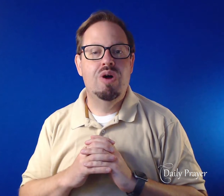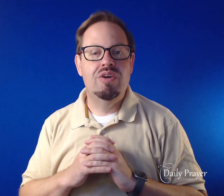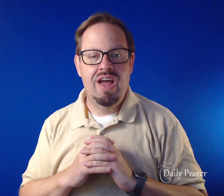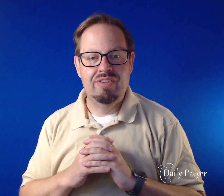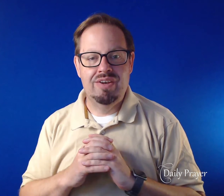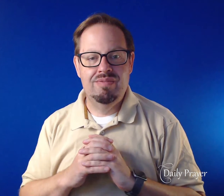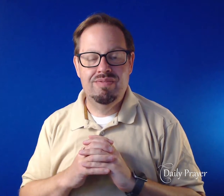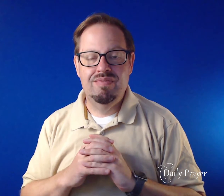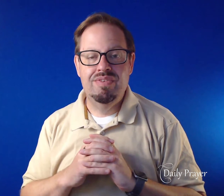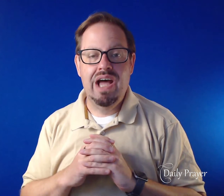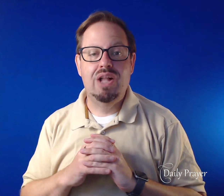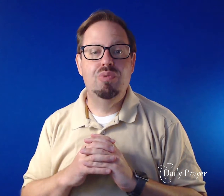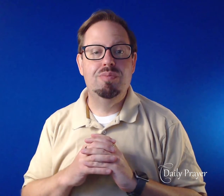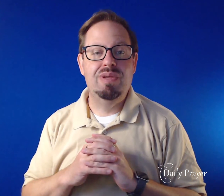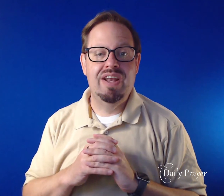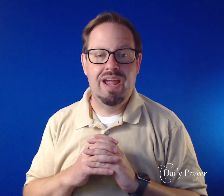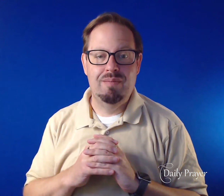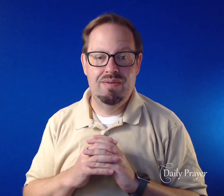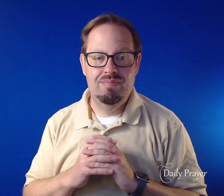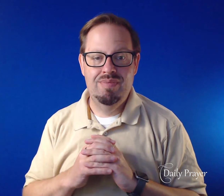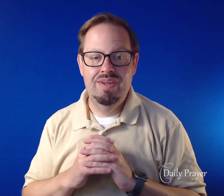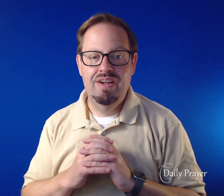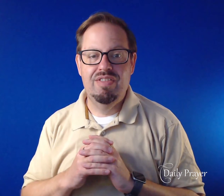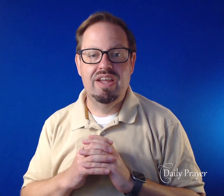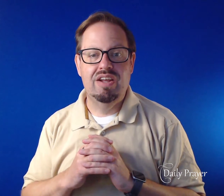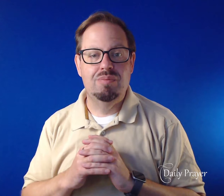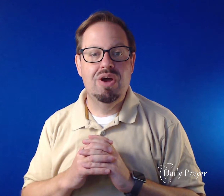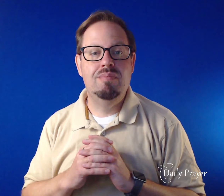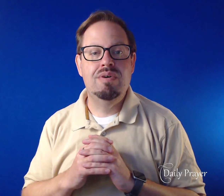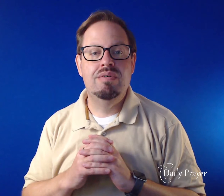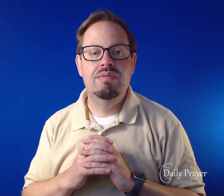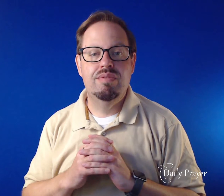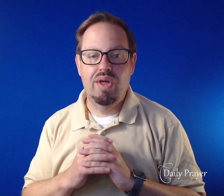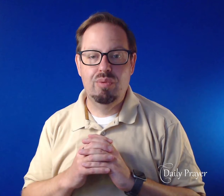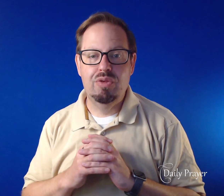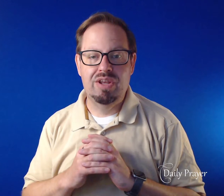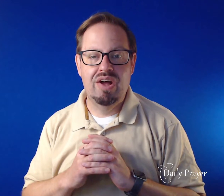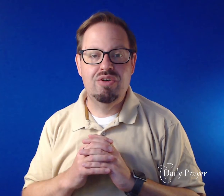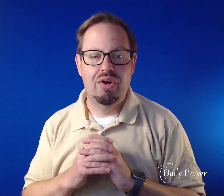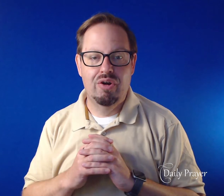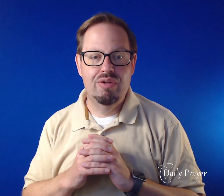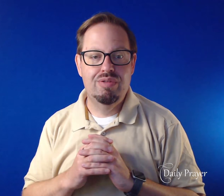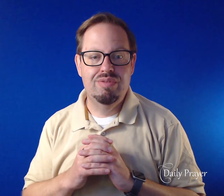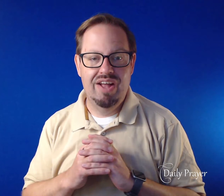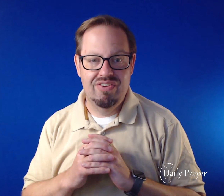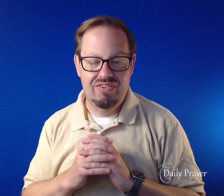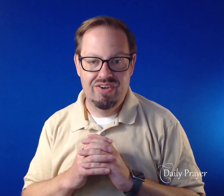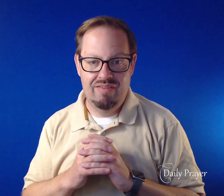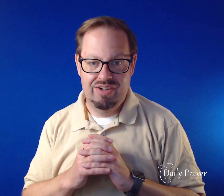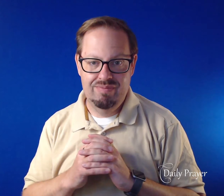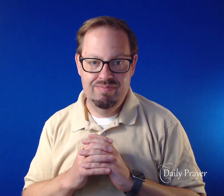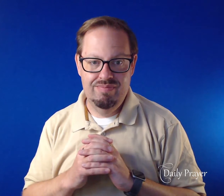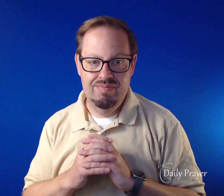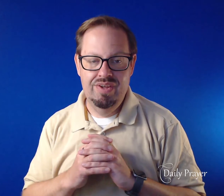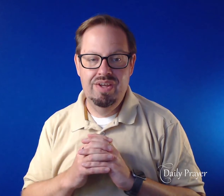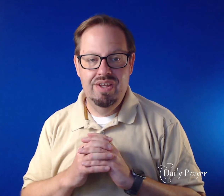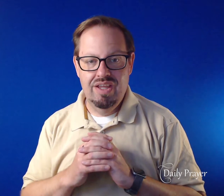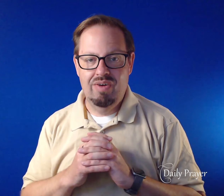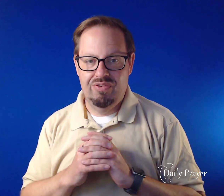who art in heaven, hallowed be thy name. Thy kingdom come, thy will be done on earth as it is in heaven. Give us